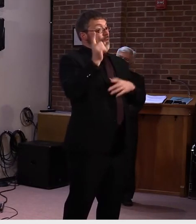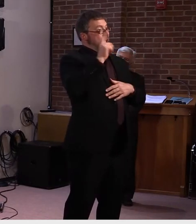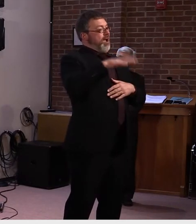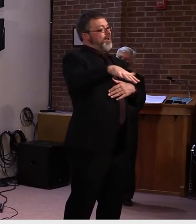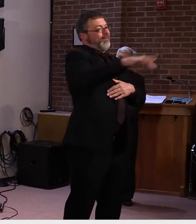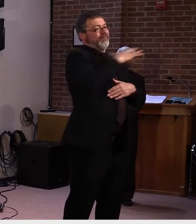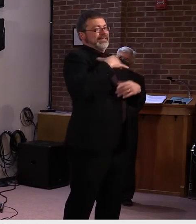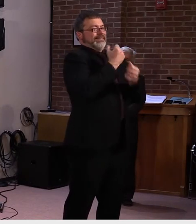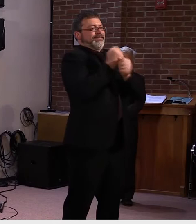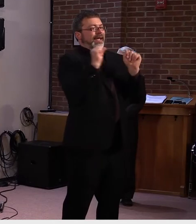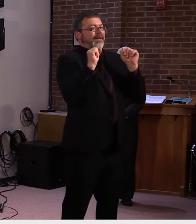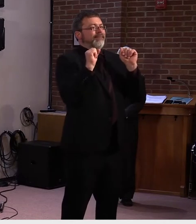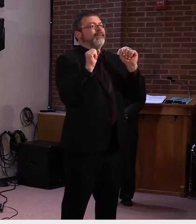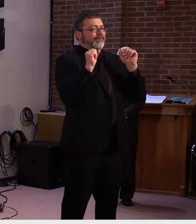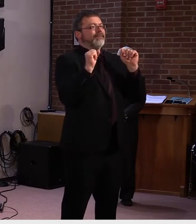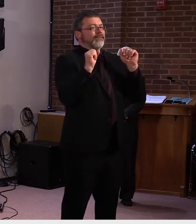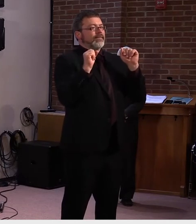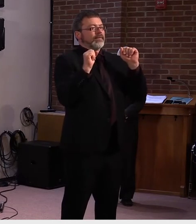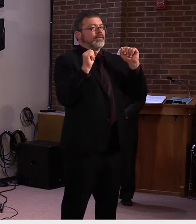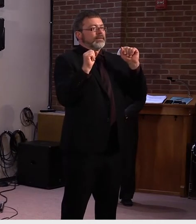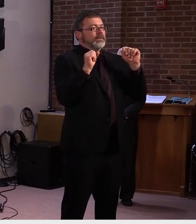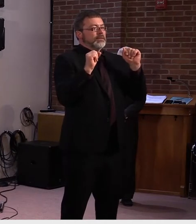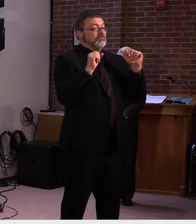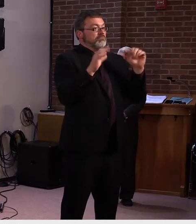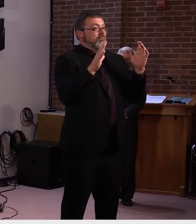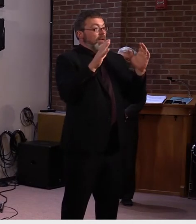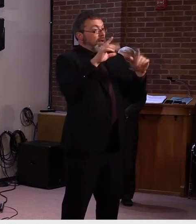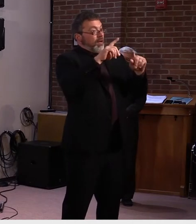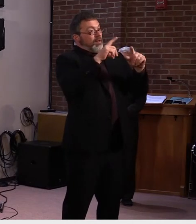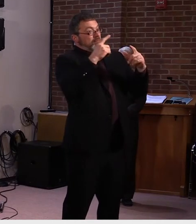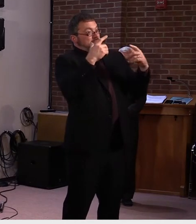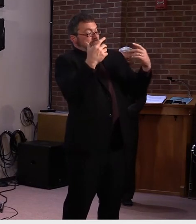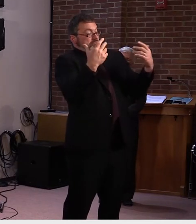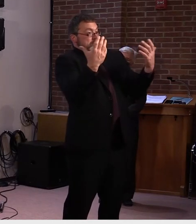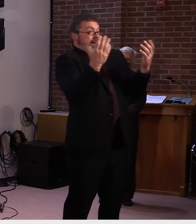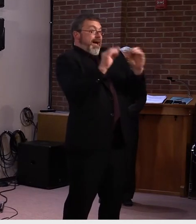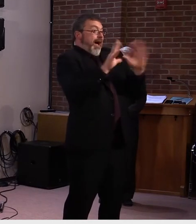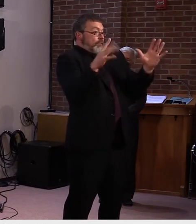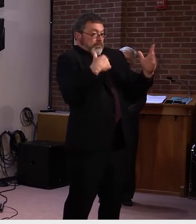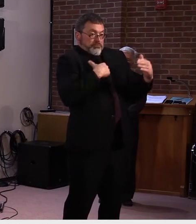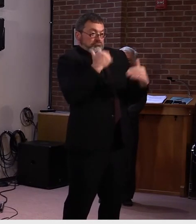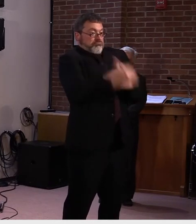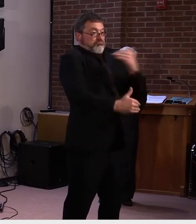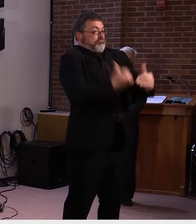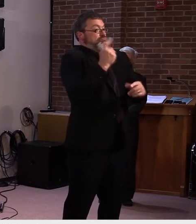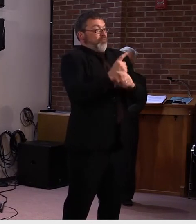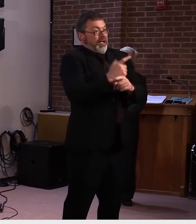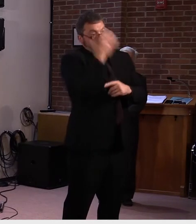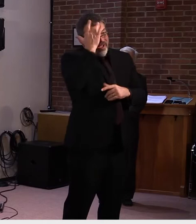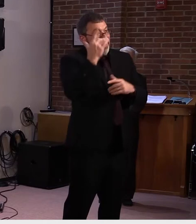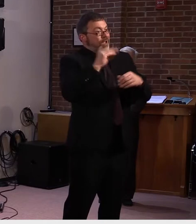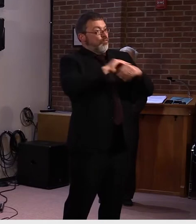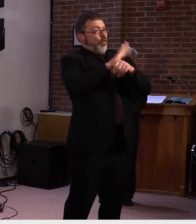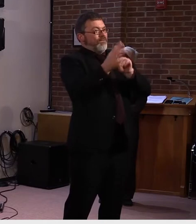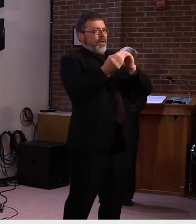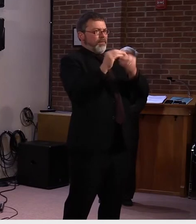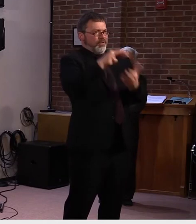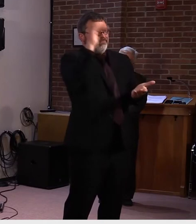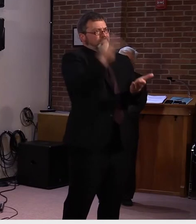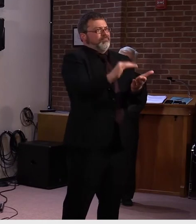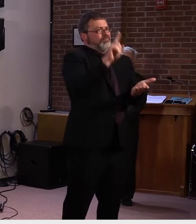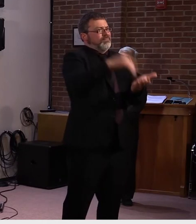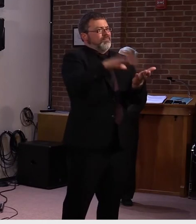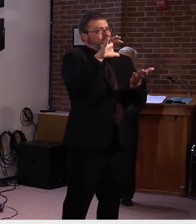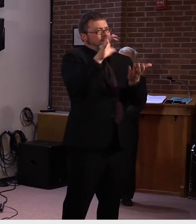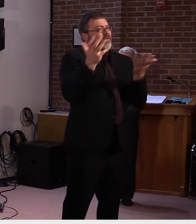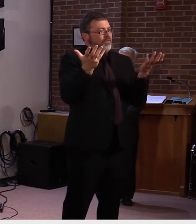something right. but, uh, but I'm, I'm ready, uh, anytime that we can get to a place where we don't have to have the executive order, I'm,